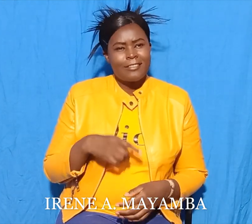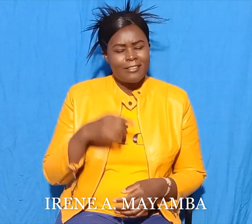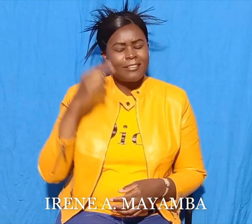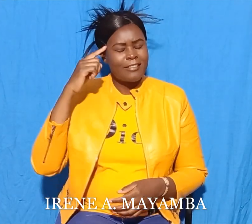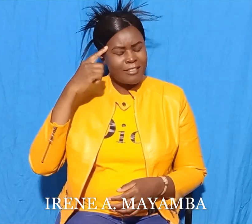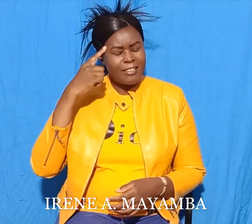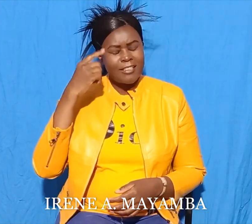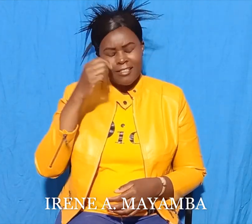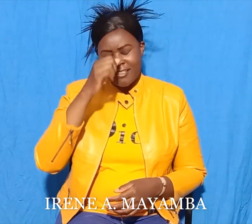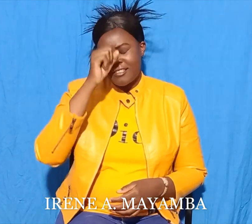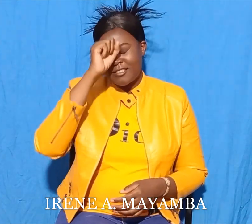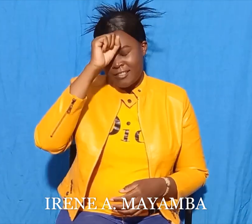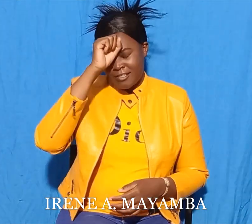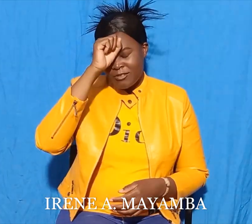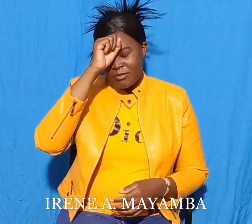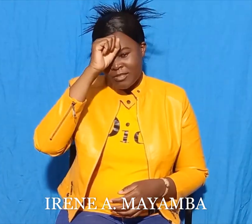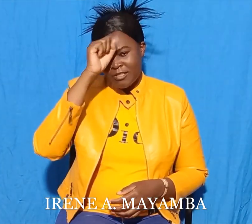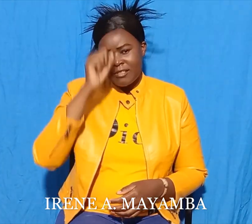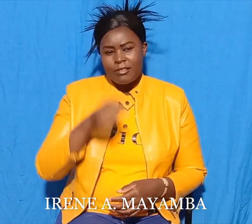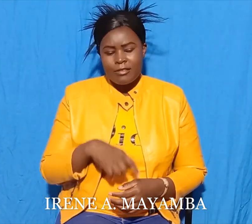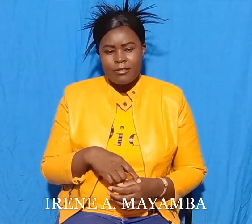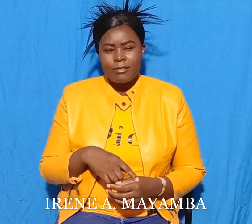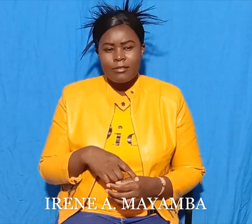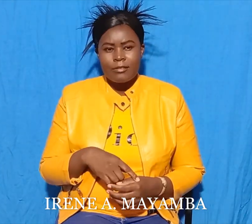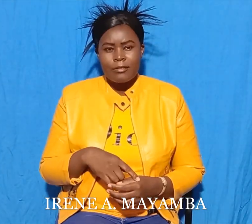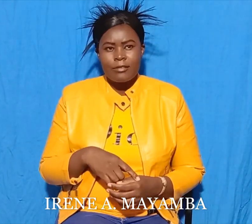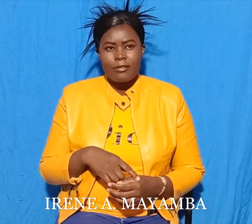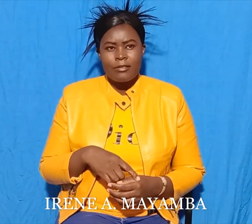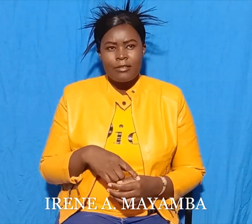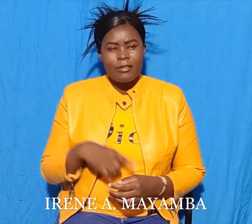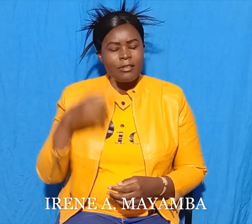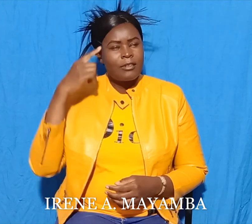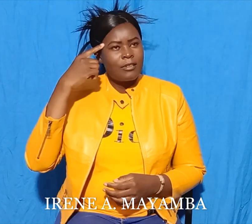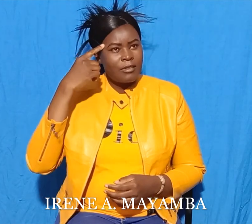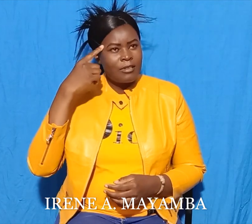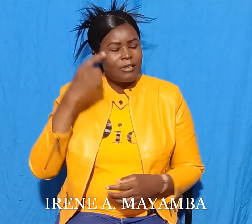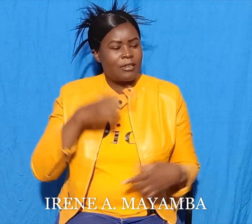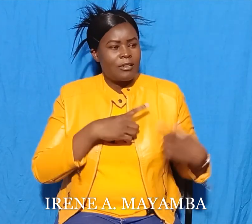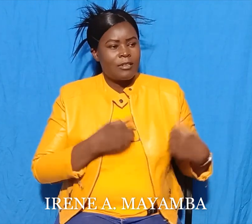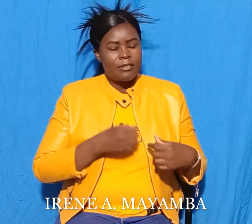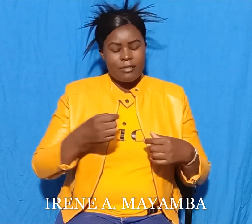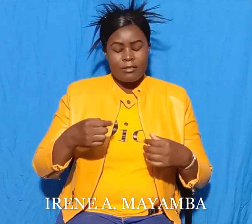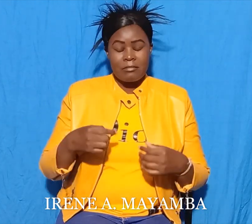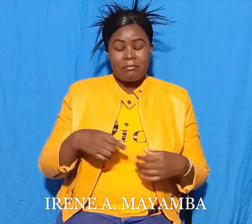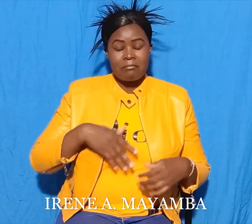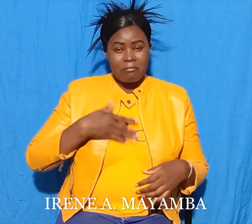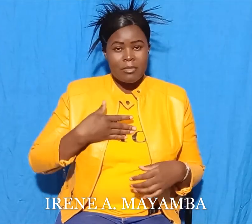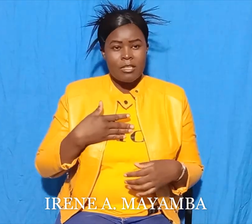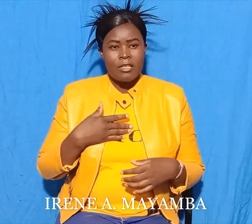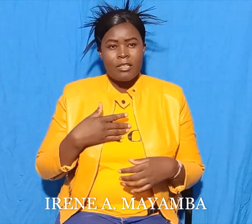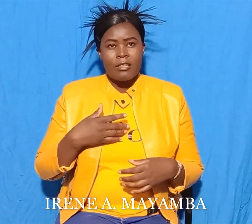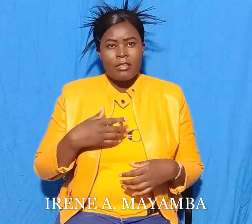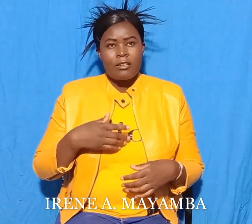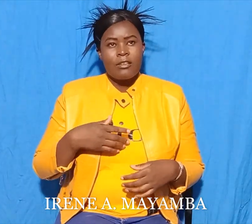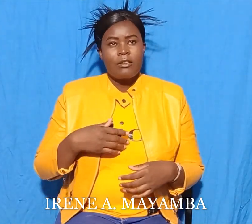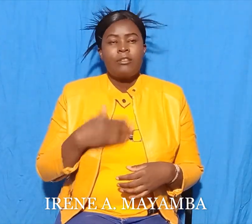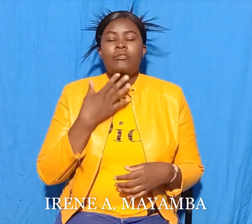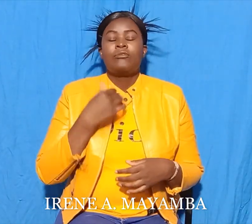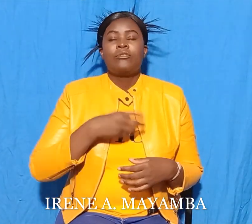want to give my heart to your big bad chief and then die? But you said your heart